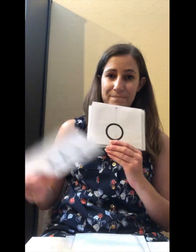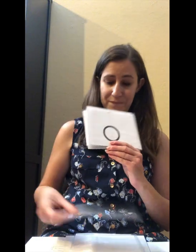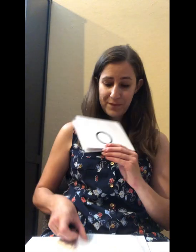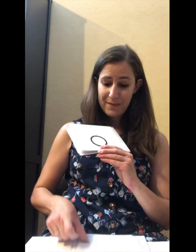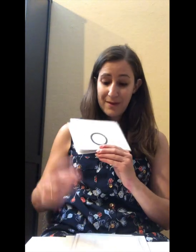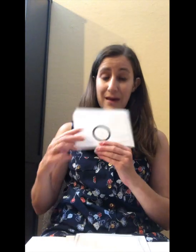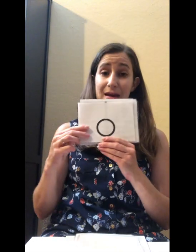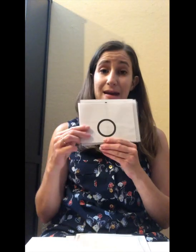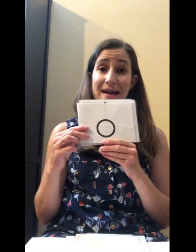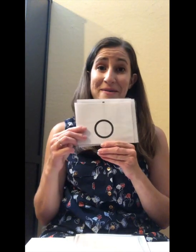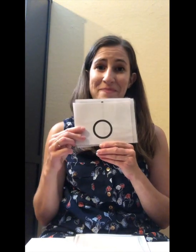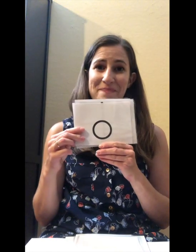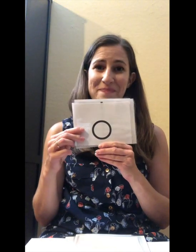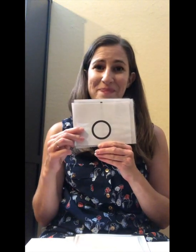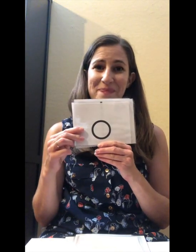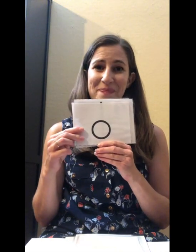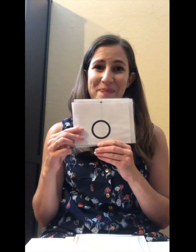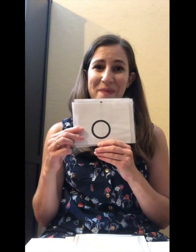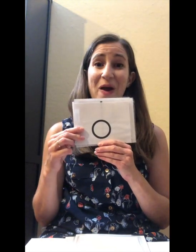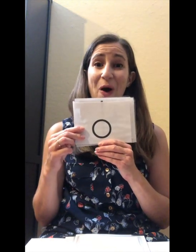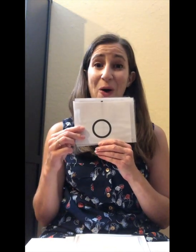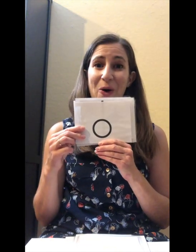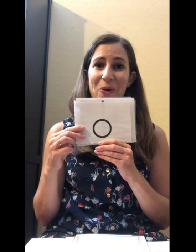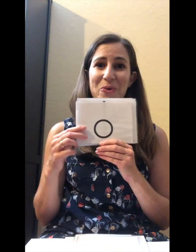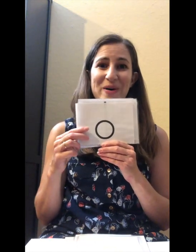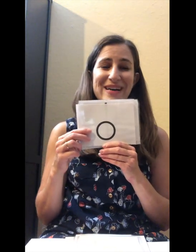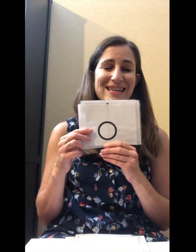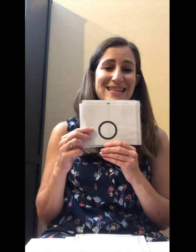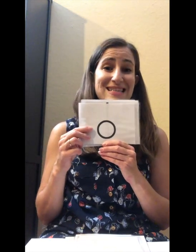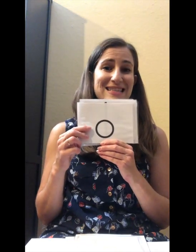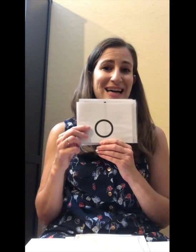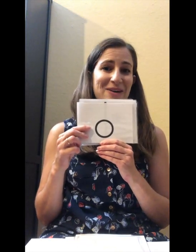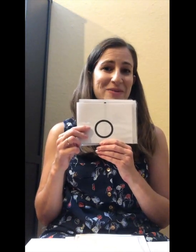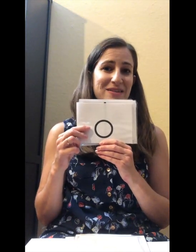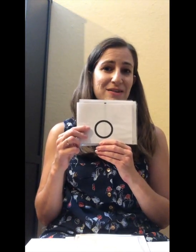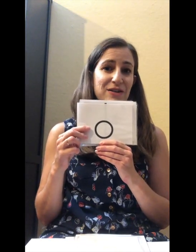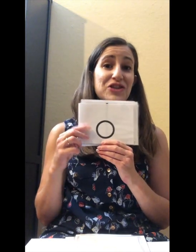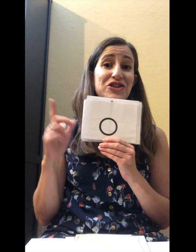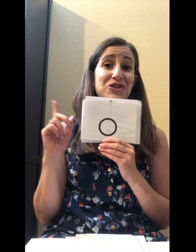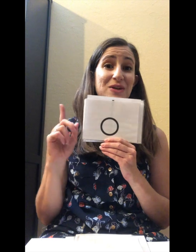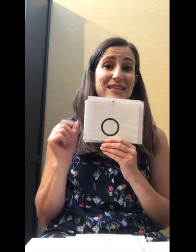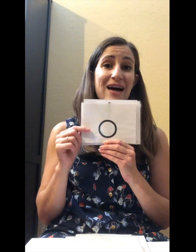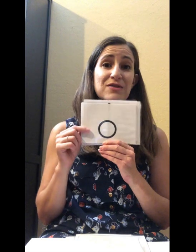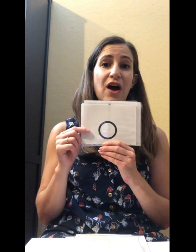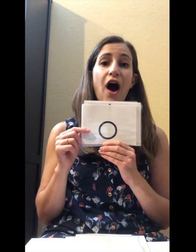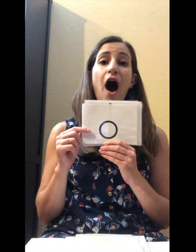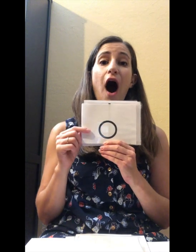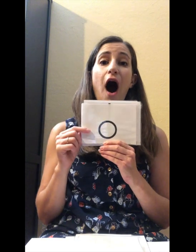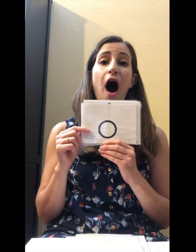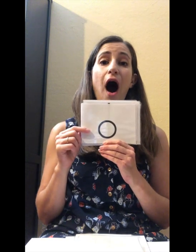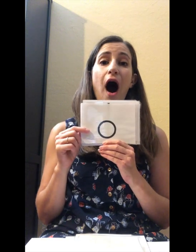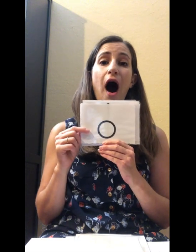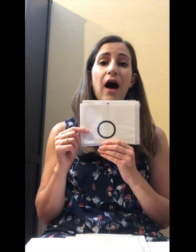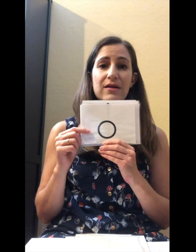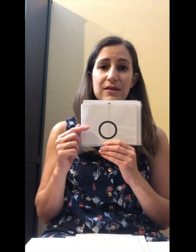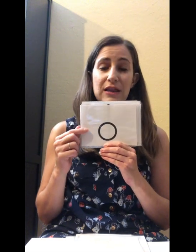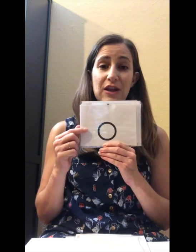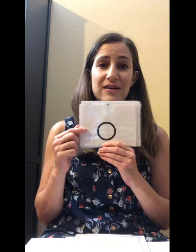Name? O. Sound? Short sound? A. Long